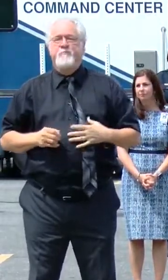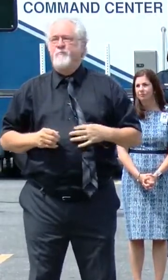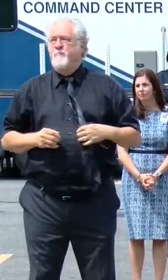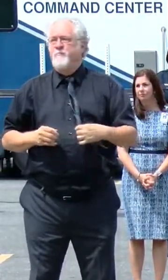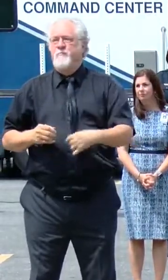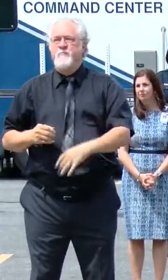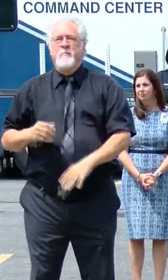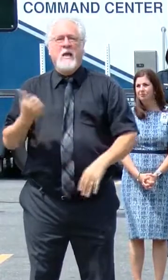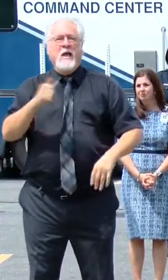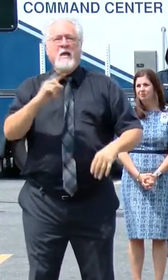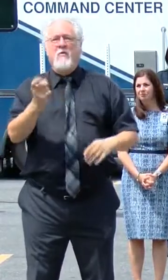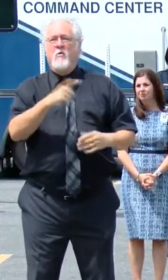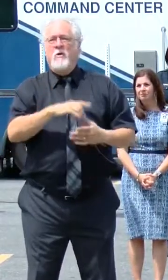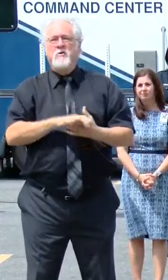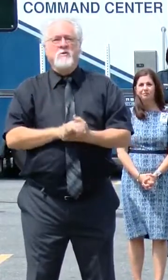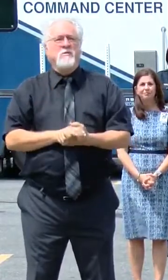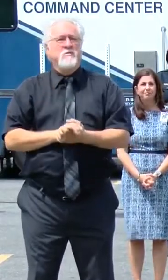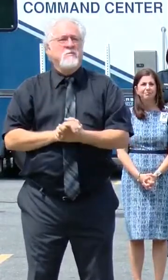Any other questions?